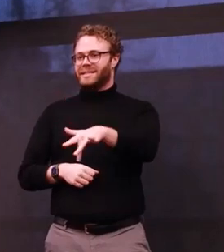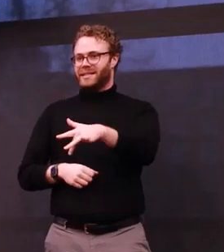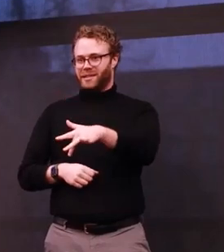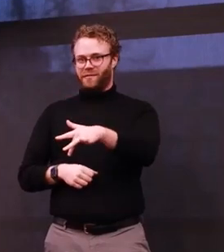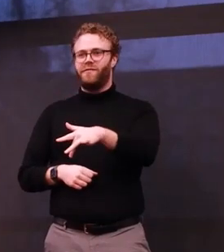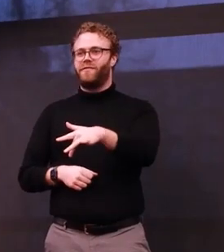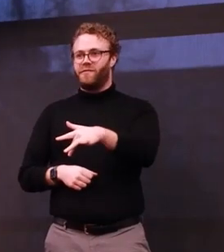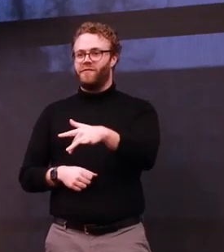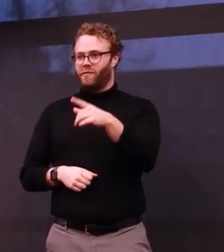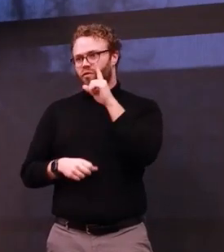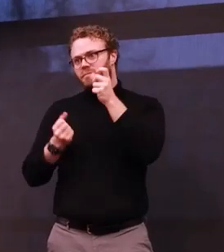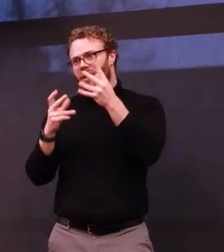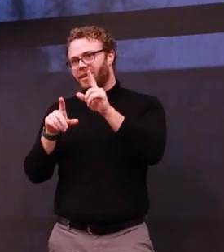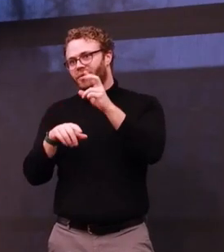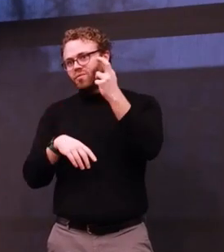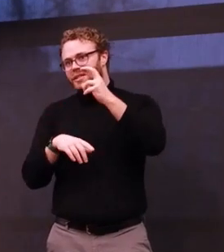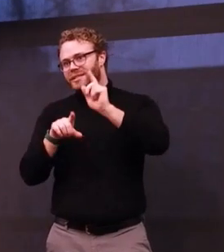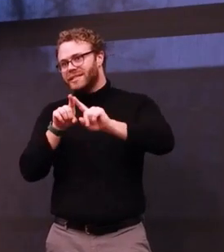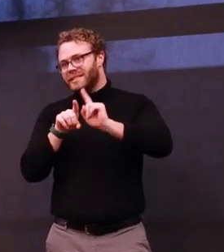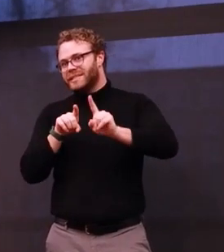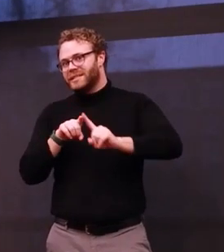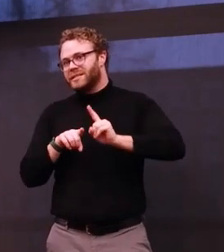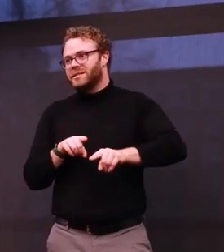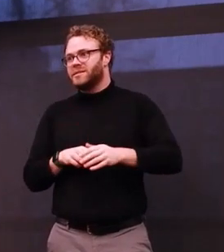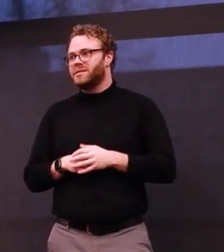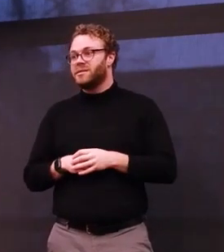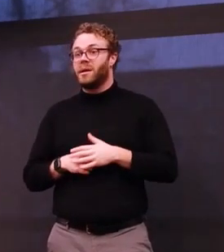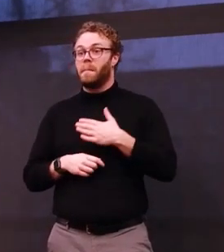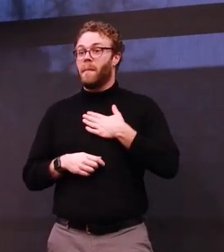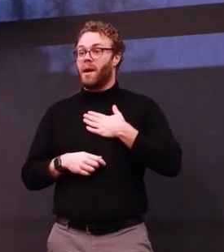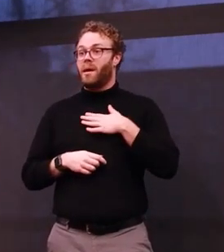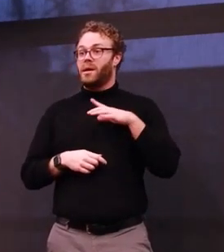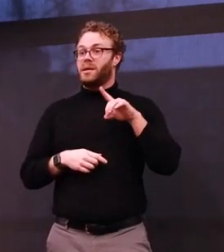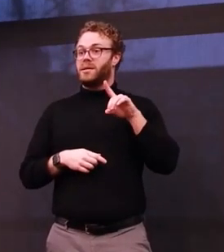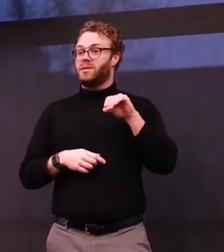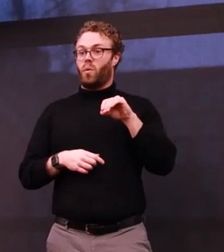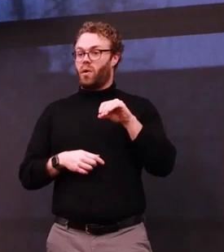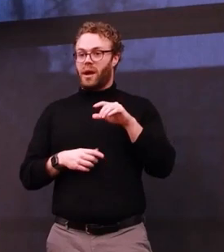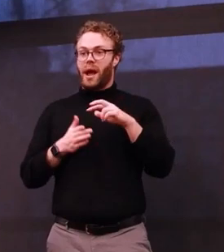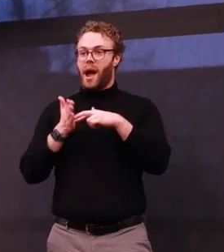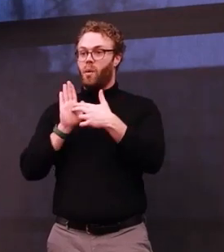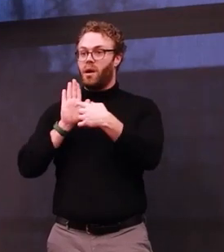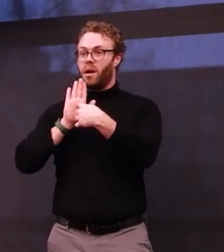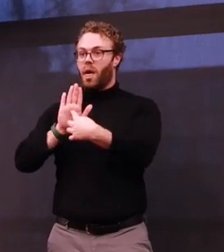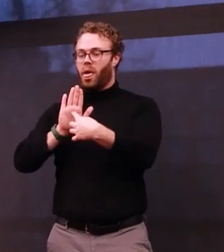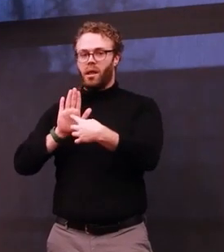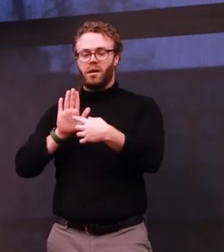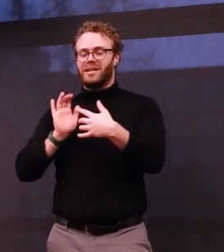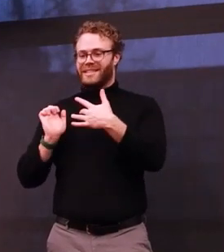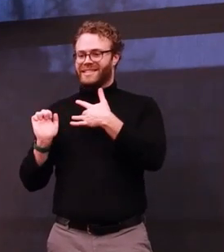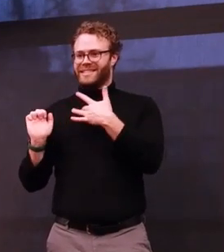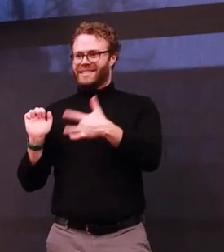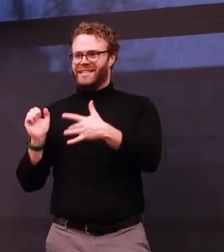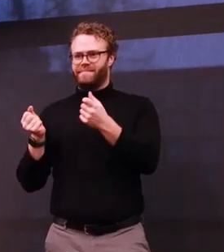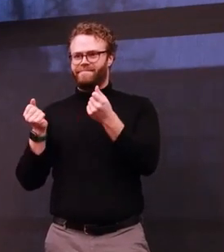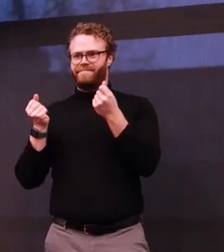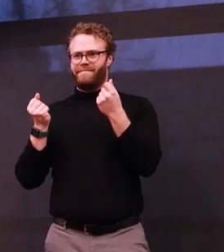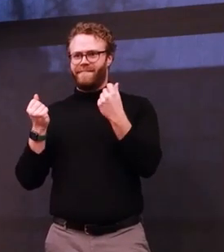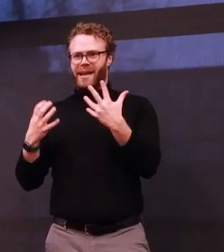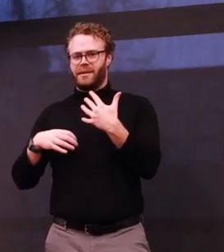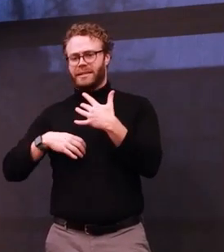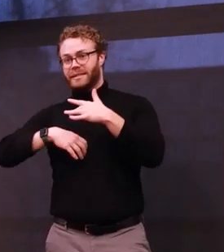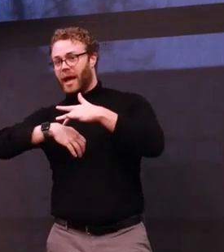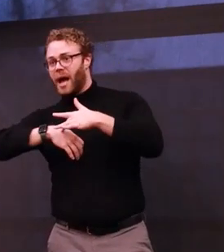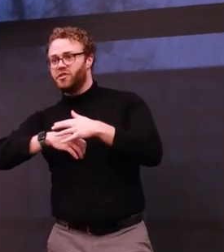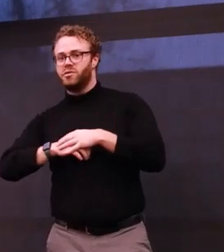hypersensitivity. To touch, to clean, to temperature, everything. I'm also, as a family can tell